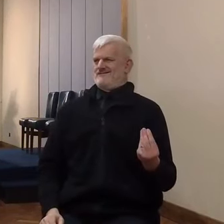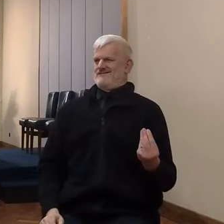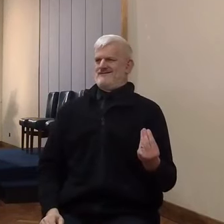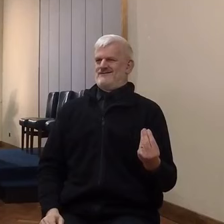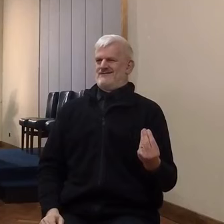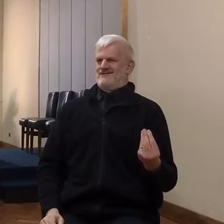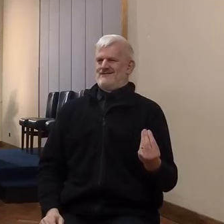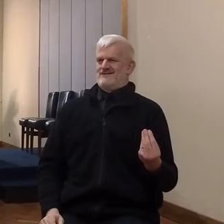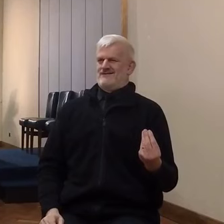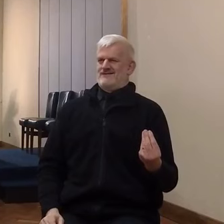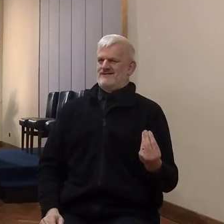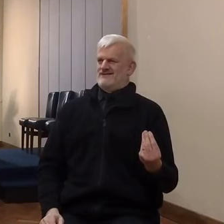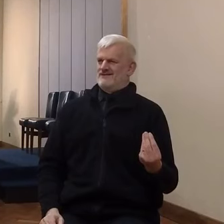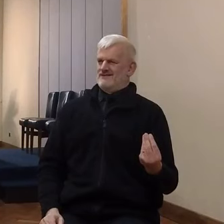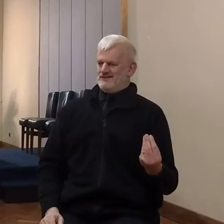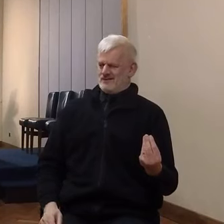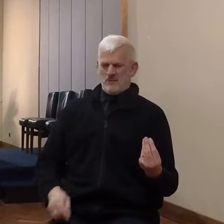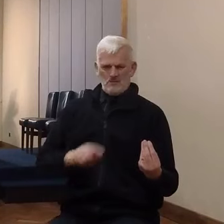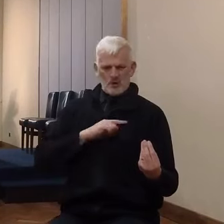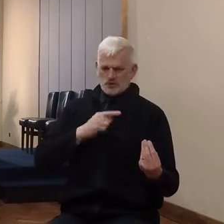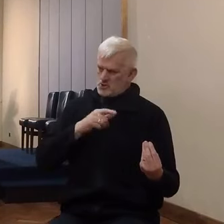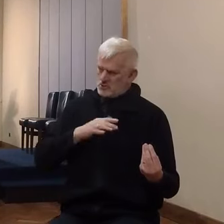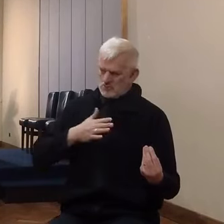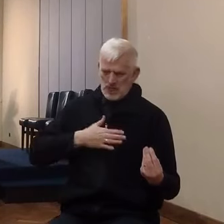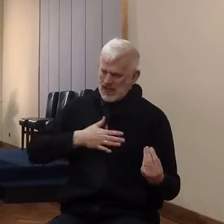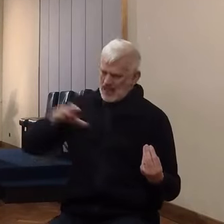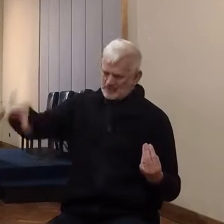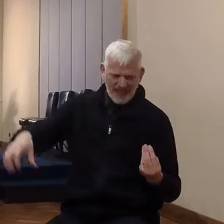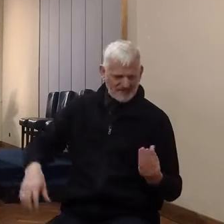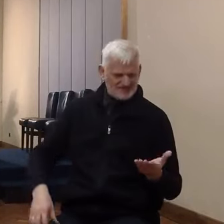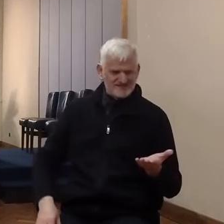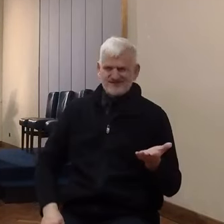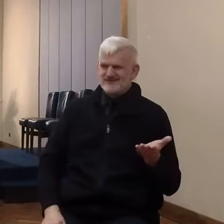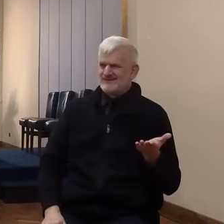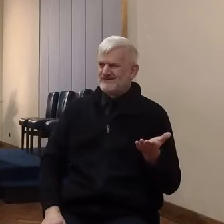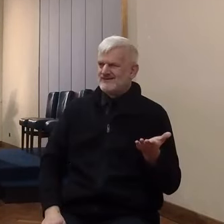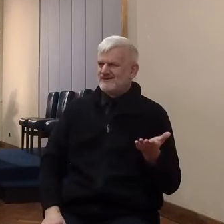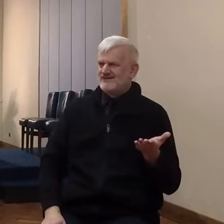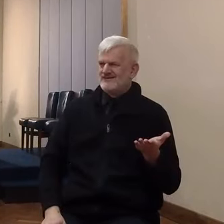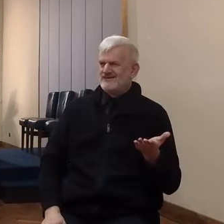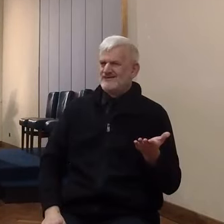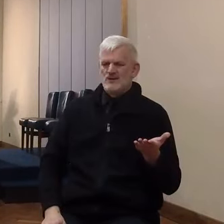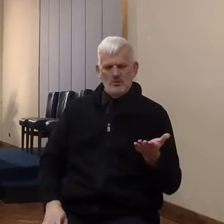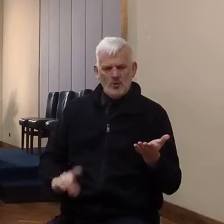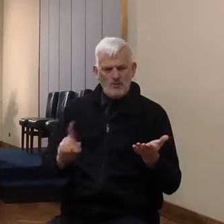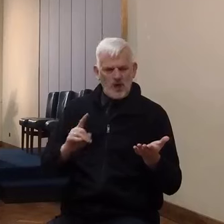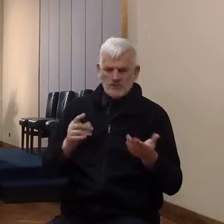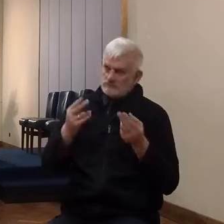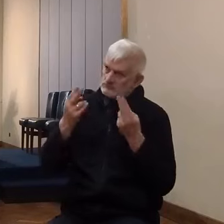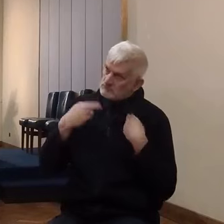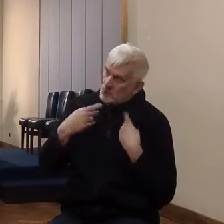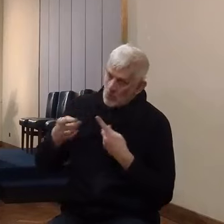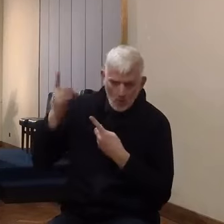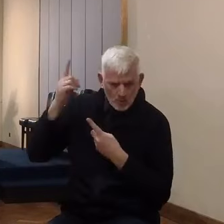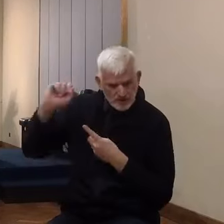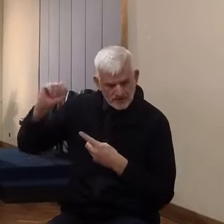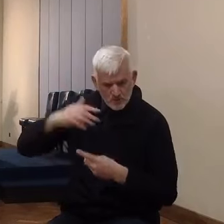guidance of God, the burden to desire to be in his will, and to know, that's gone. In,